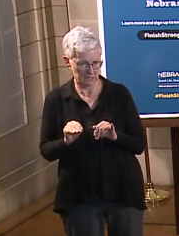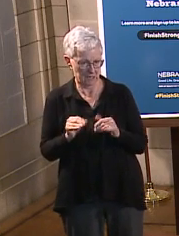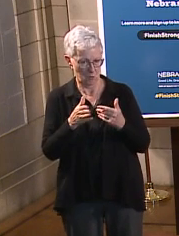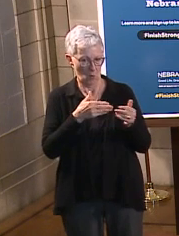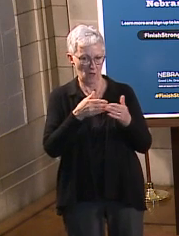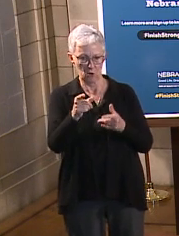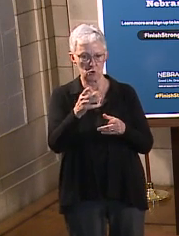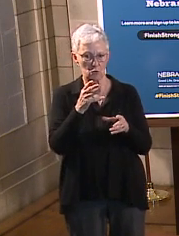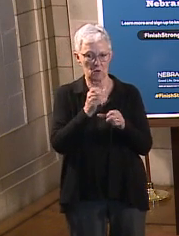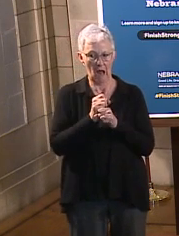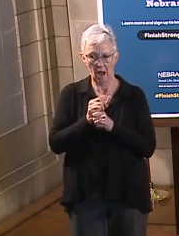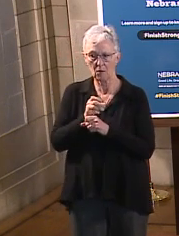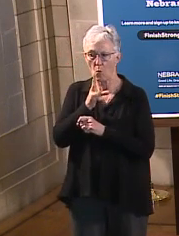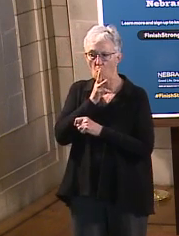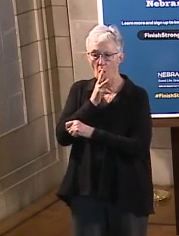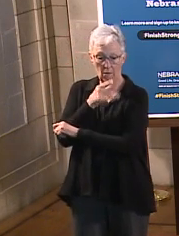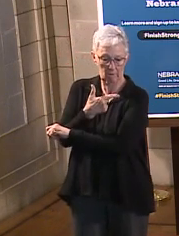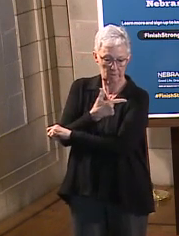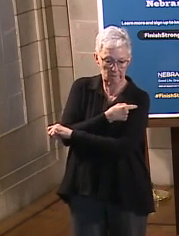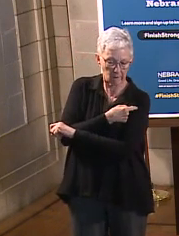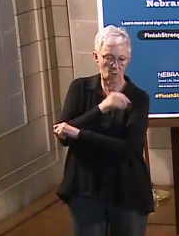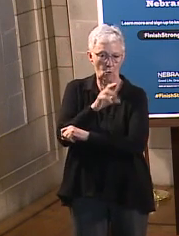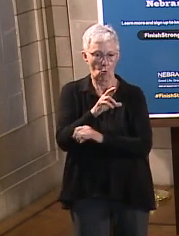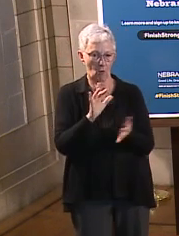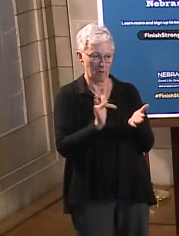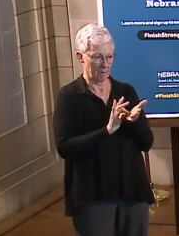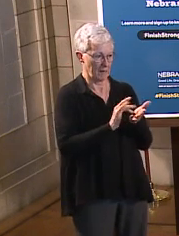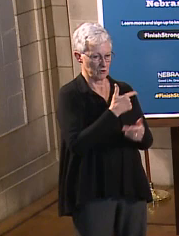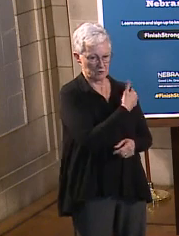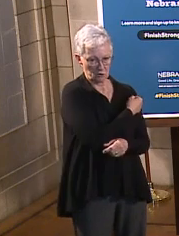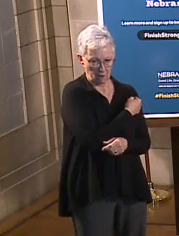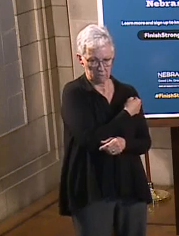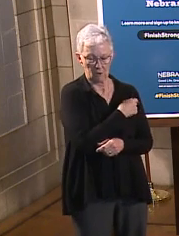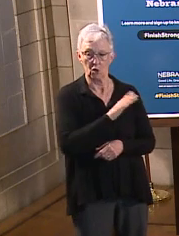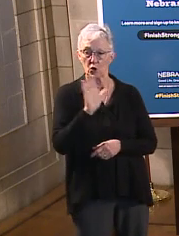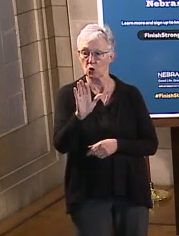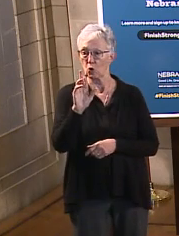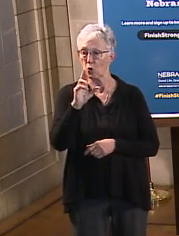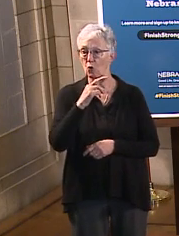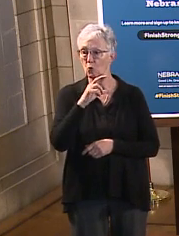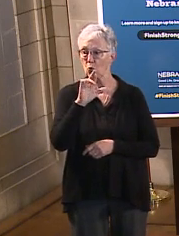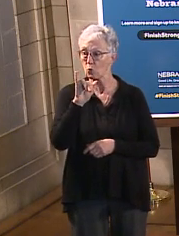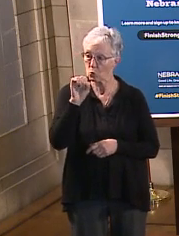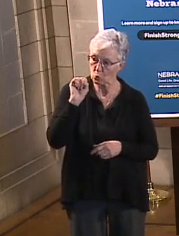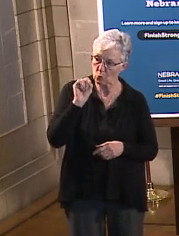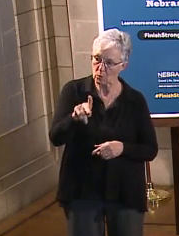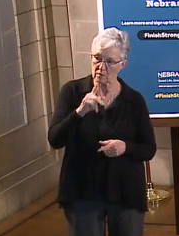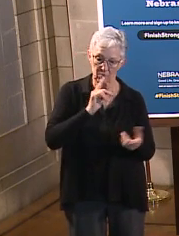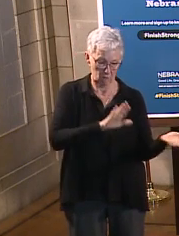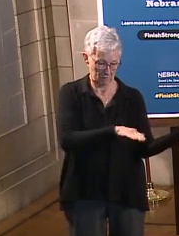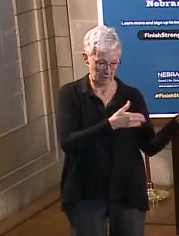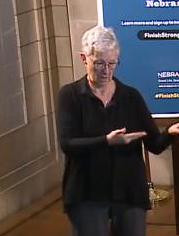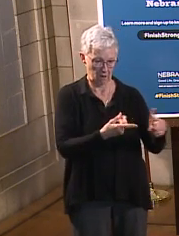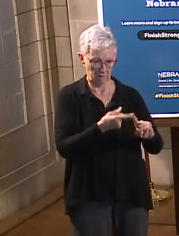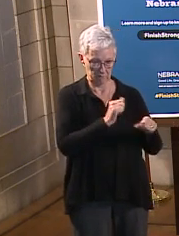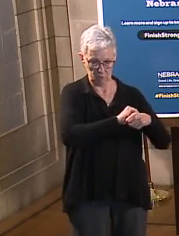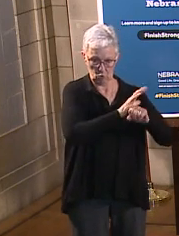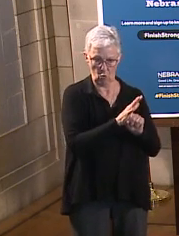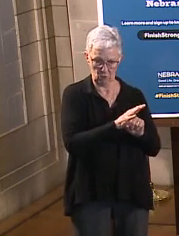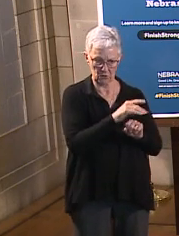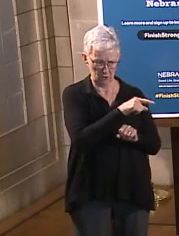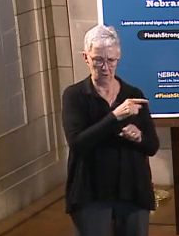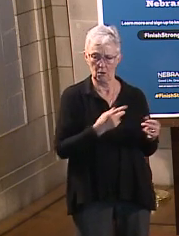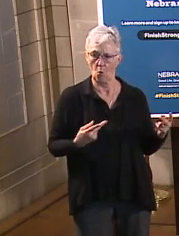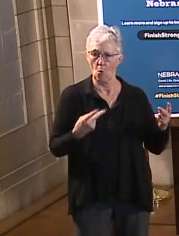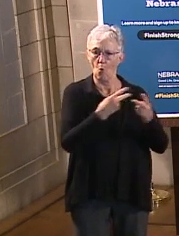your risk of dying from getting COVID is much greater than a risk of even having one of these incidents. With a